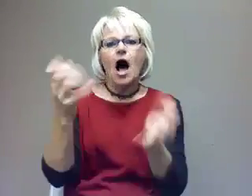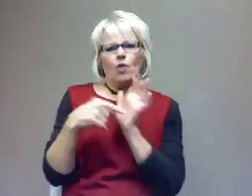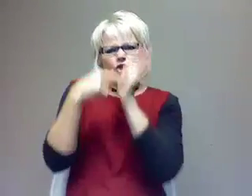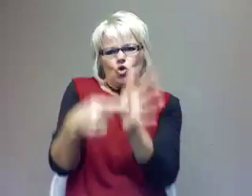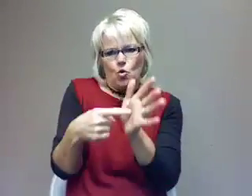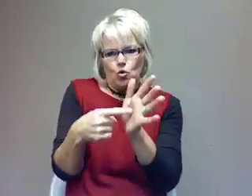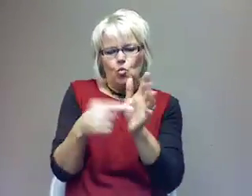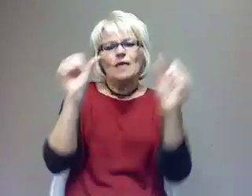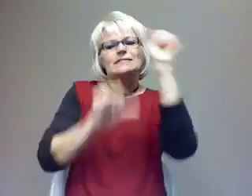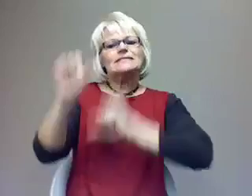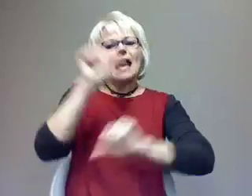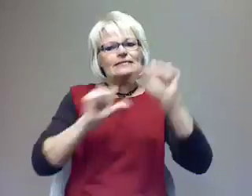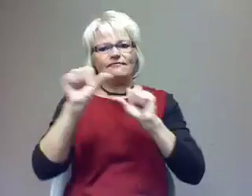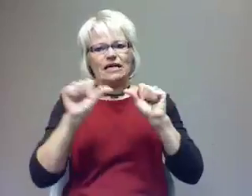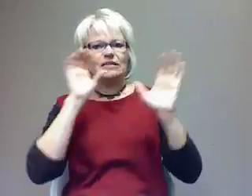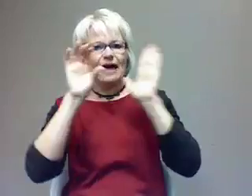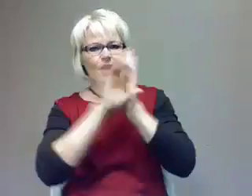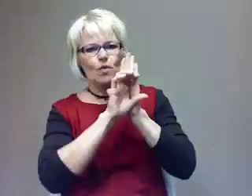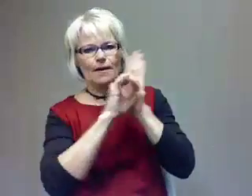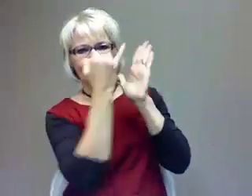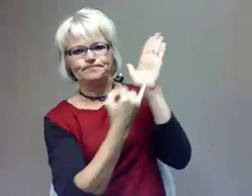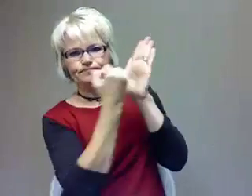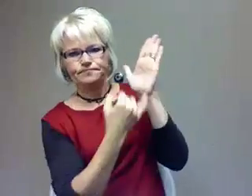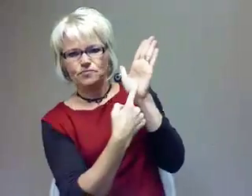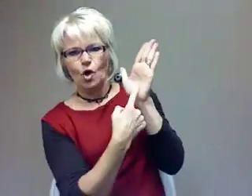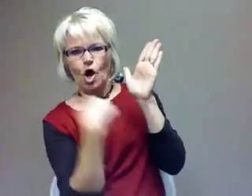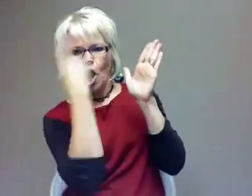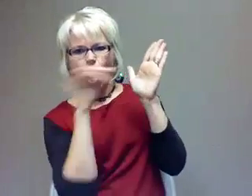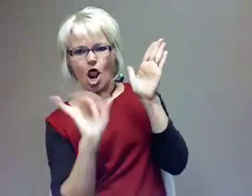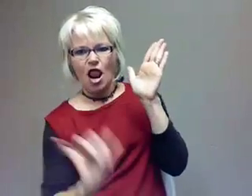laminin cell adhesion molecule that's holding your body together right now. Okay. This is what I found right here.